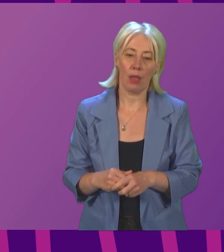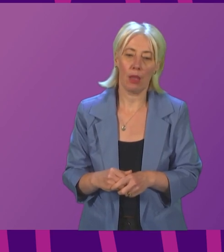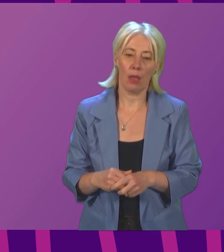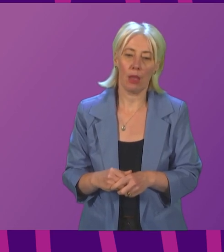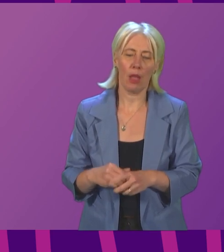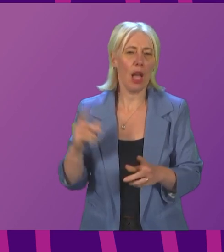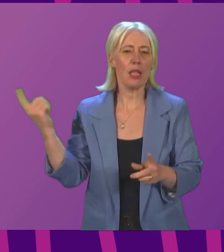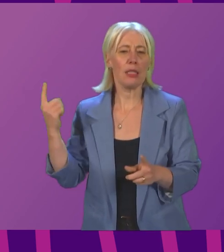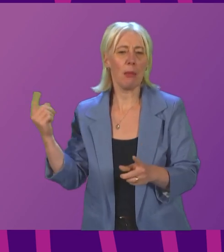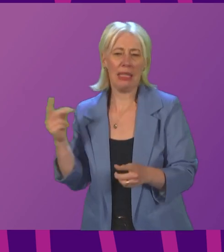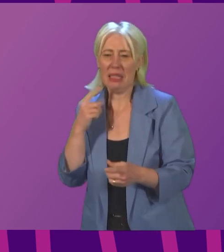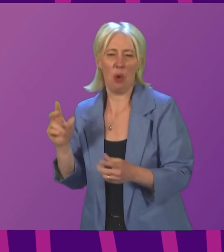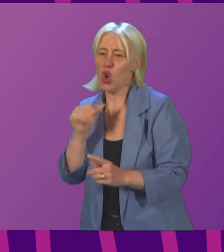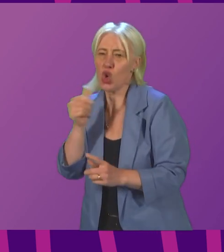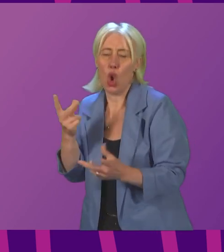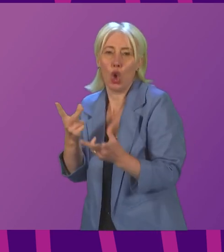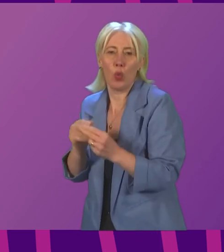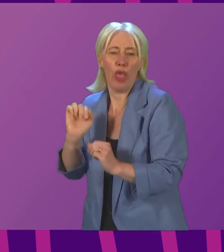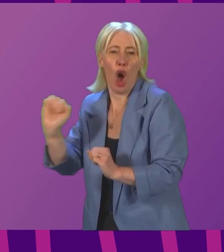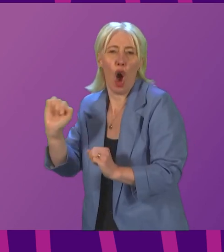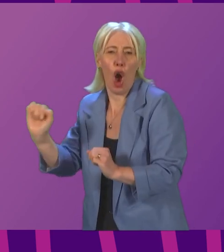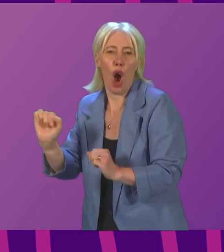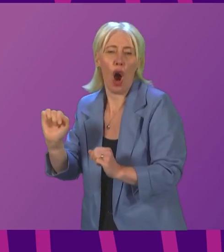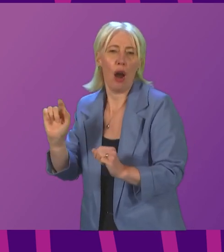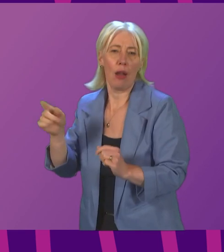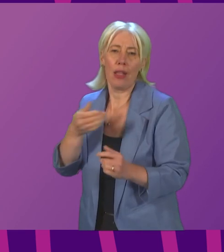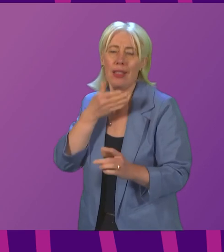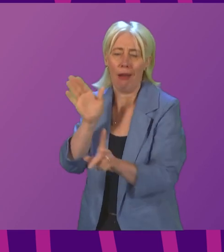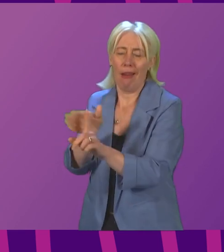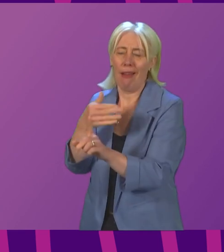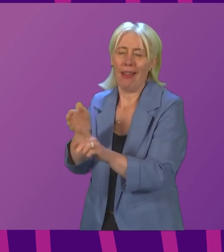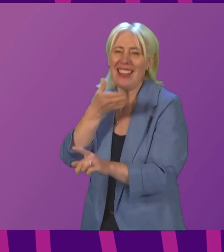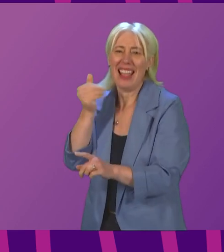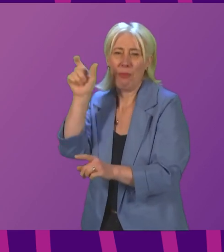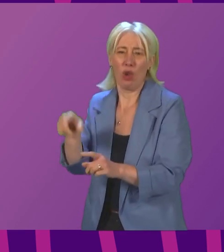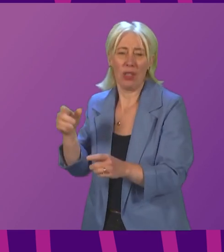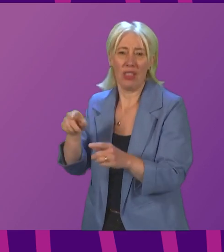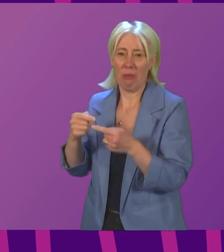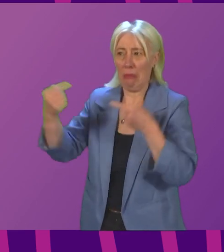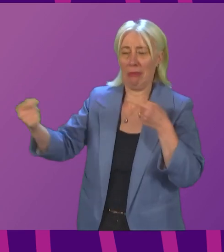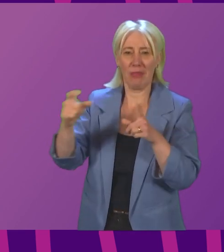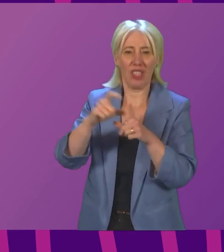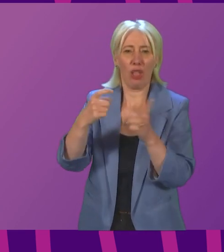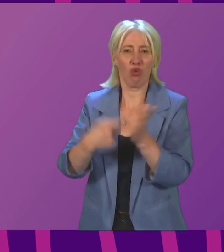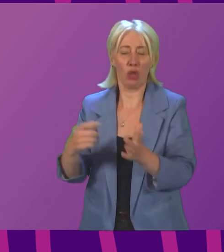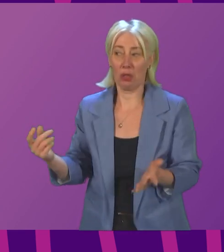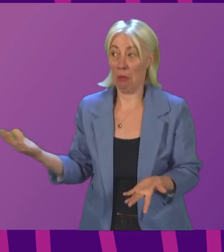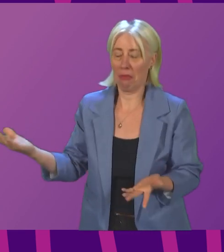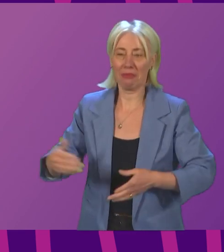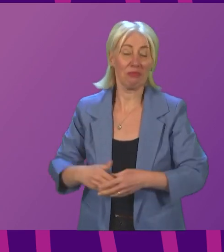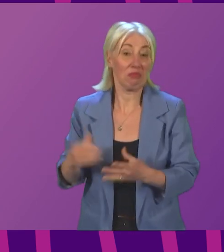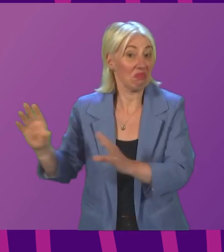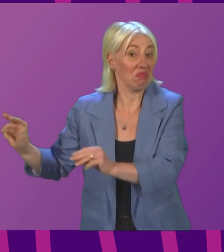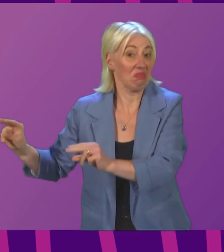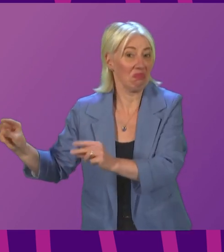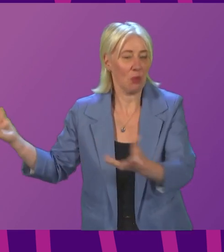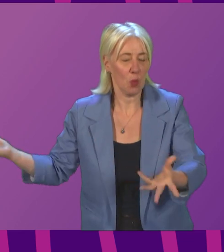He is a charmer. He is the leader of the Opposition. Signing officer, the answer is